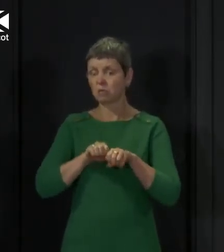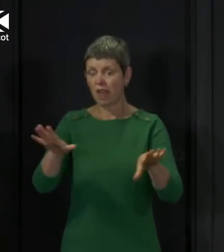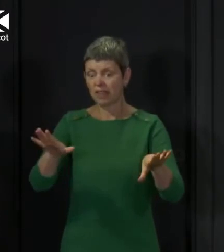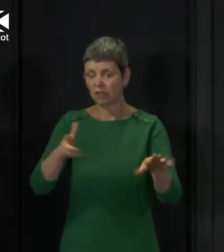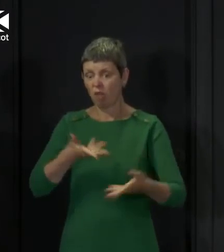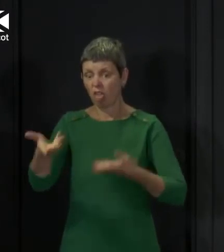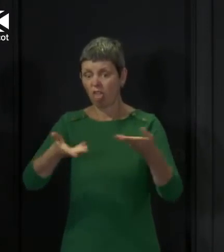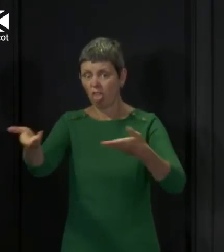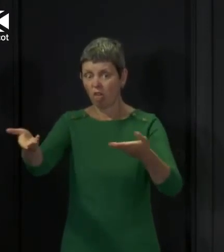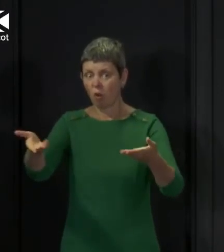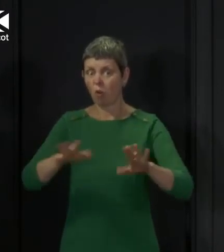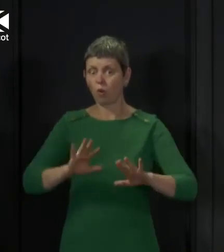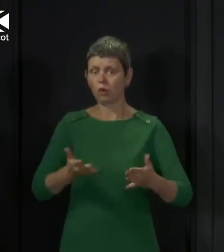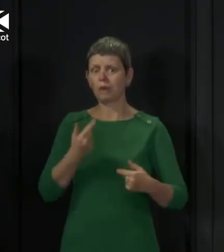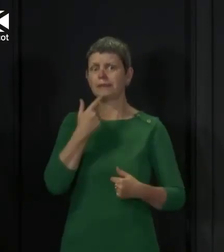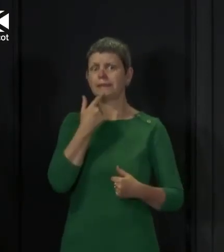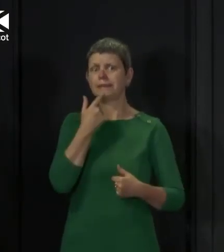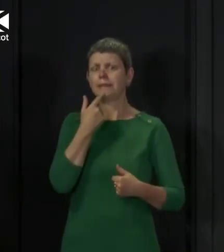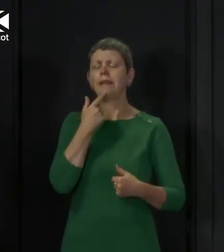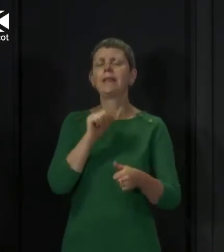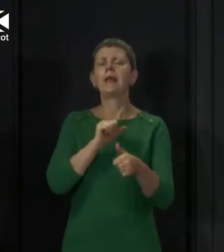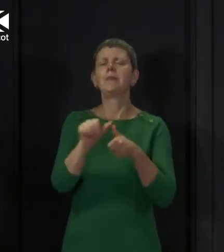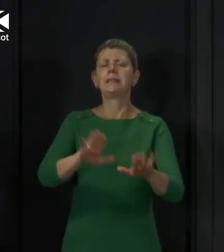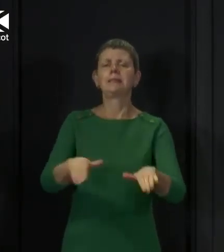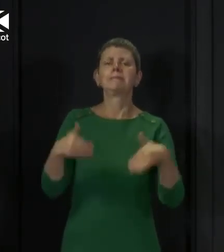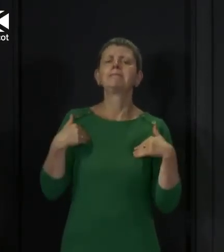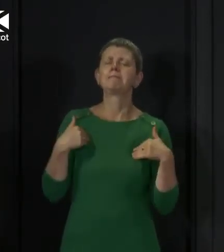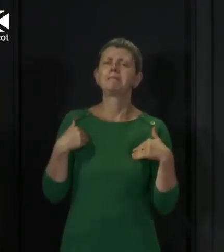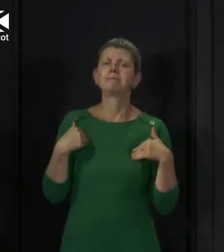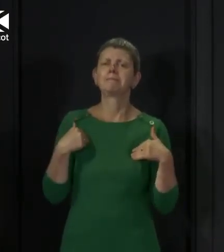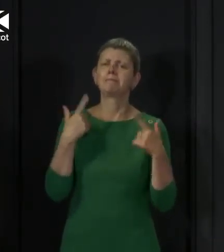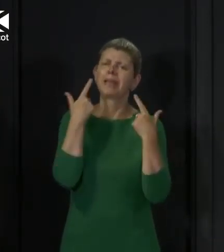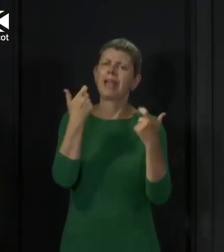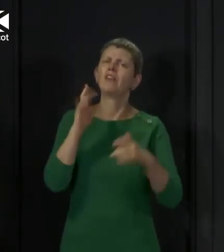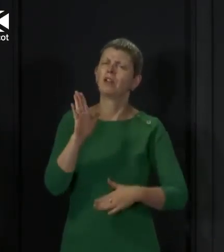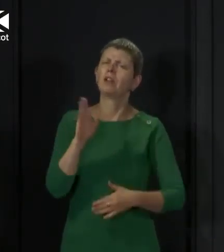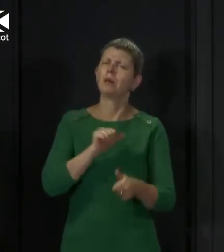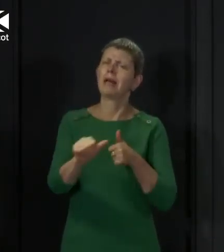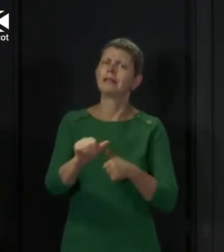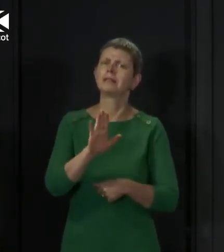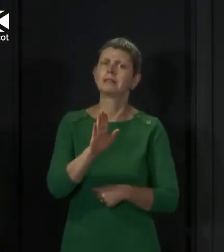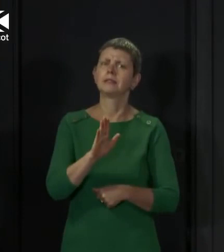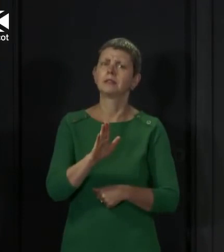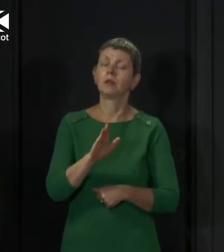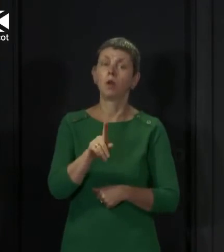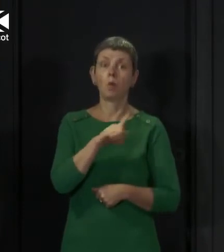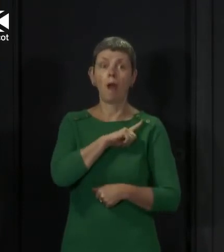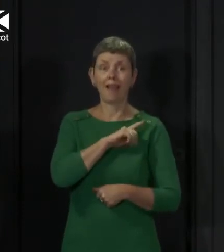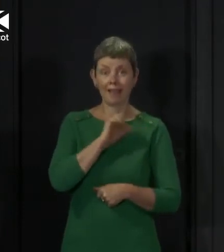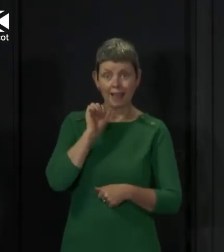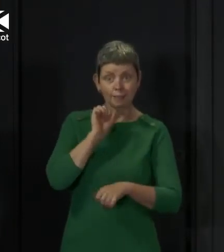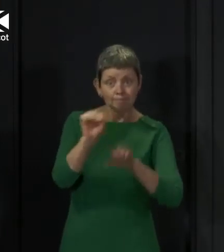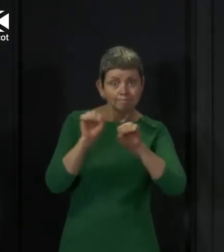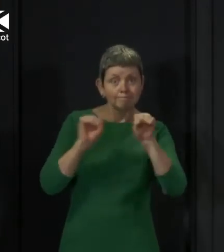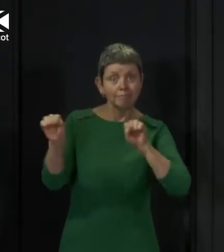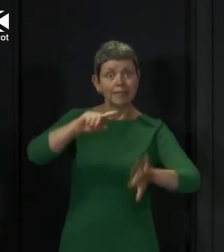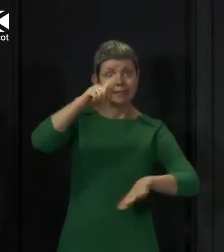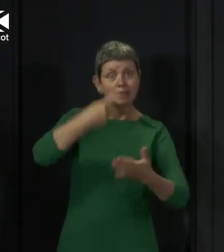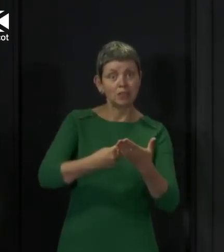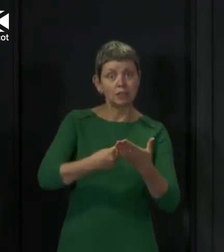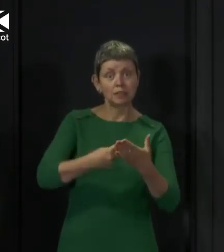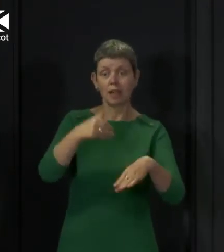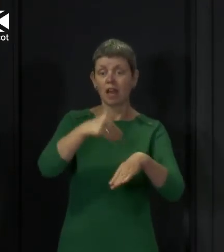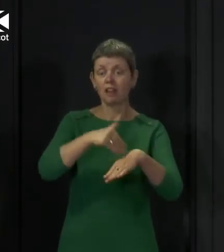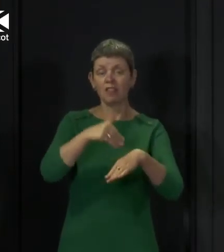on the side of caution. Above all else, please remember that every single decision we take right now as individuals will affect the safety